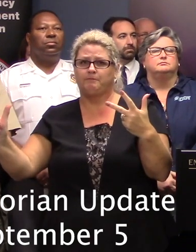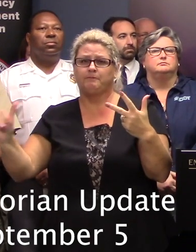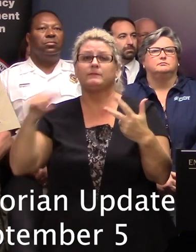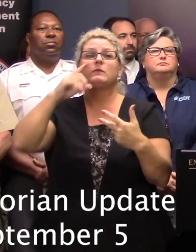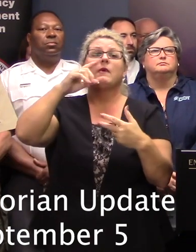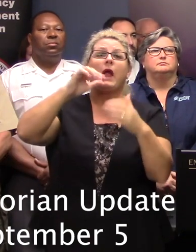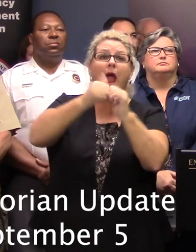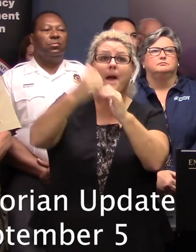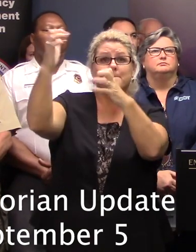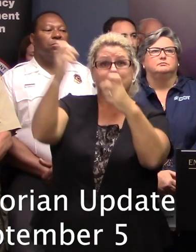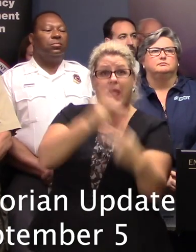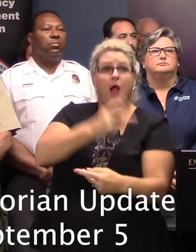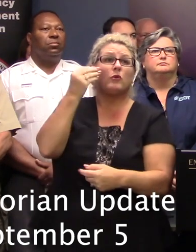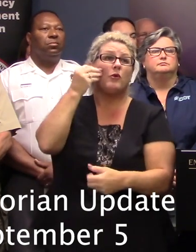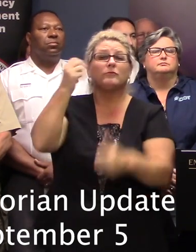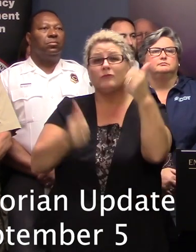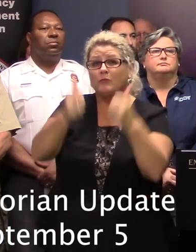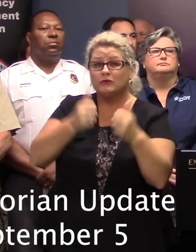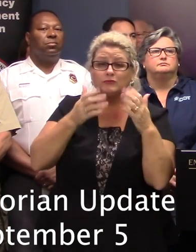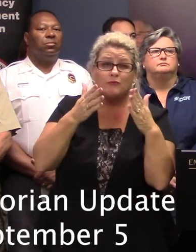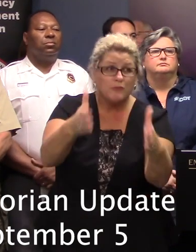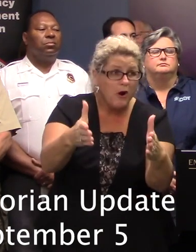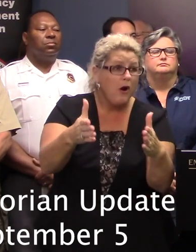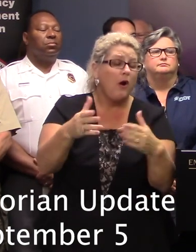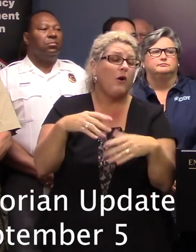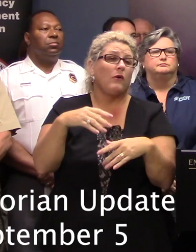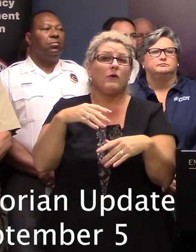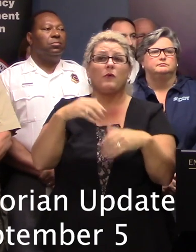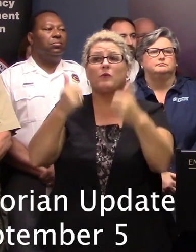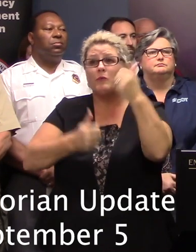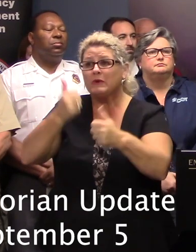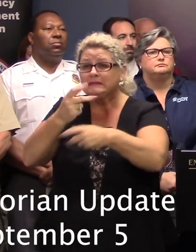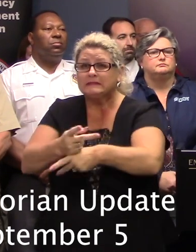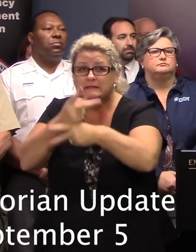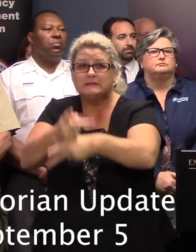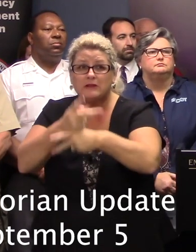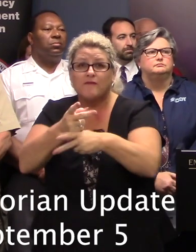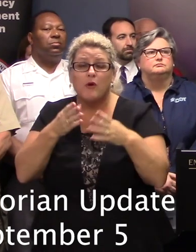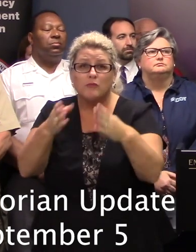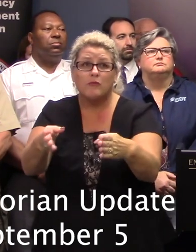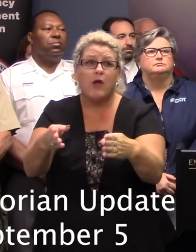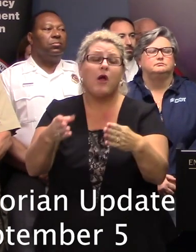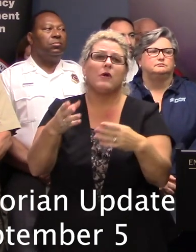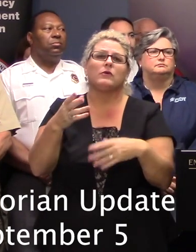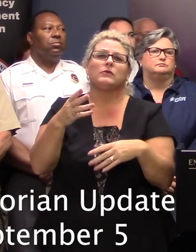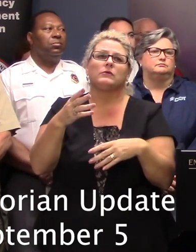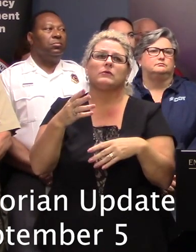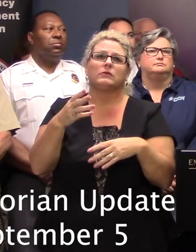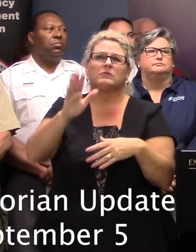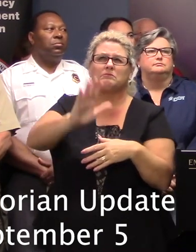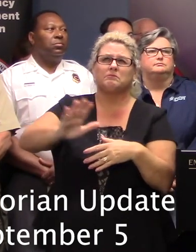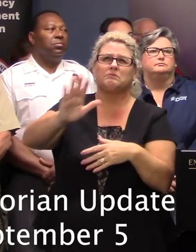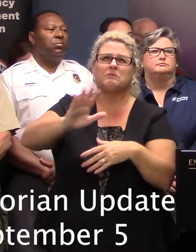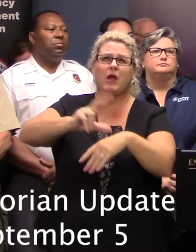when, and how, which roads to be careful on, and other such decisions will be – this decision about the 3 o